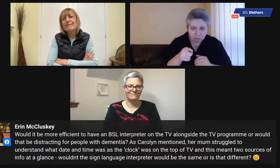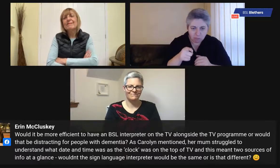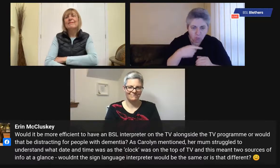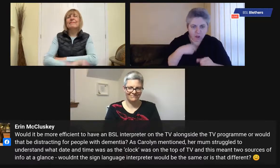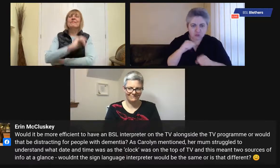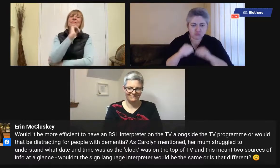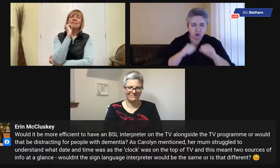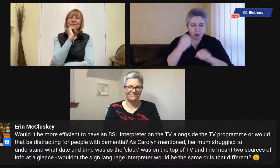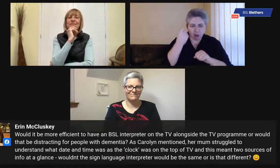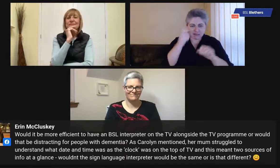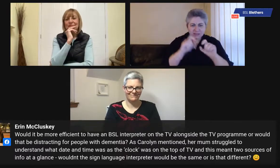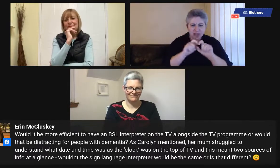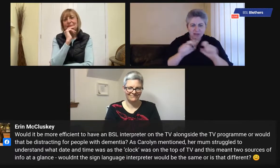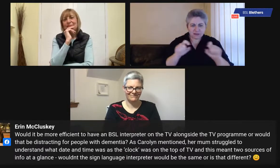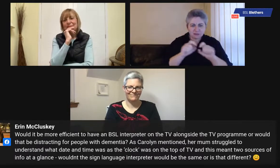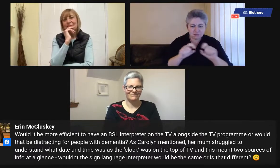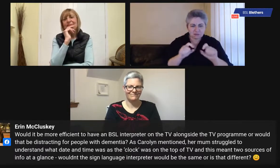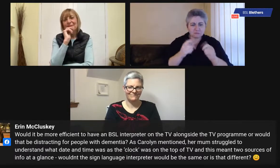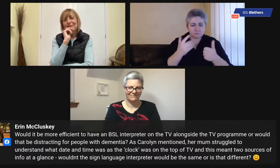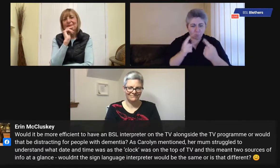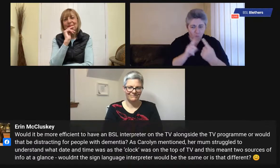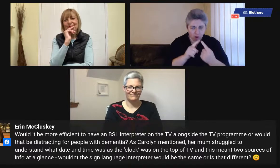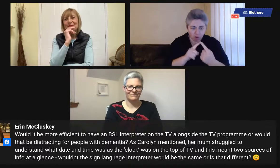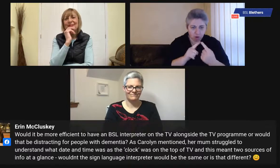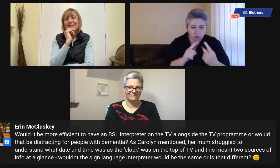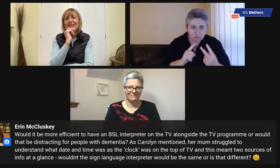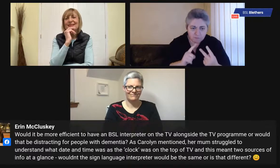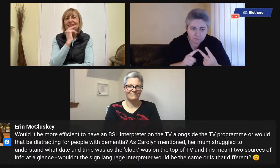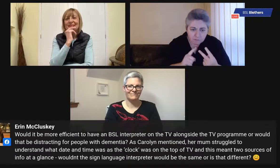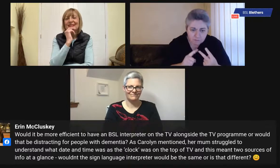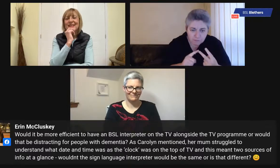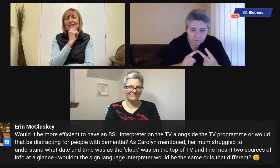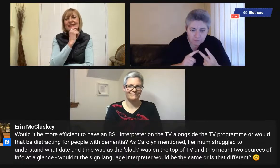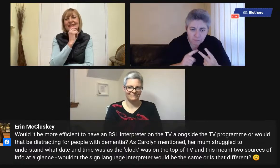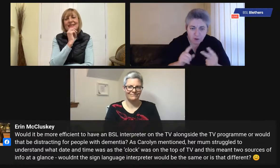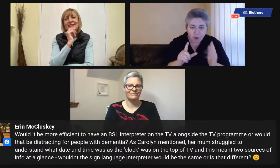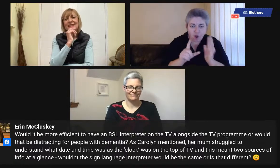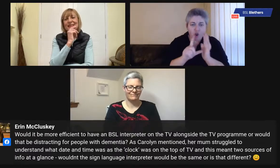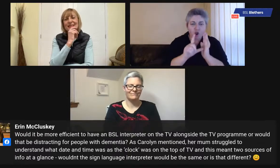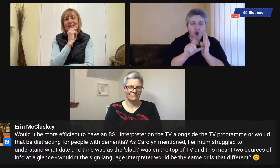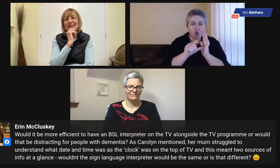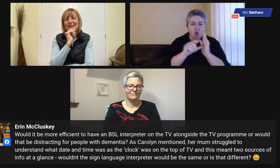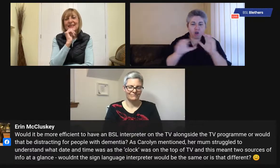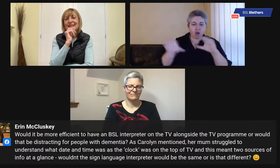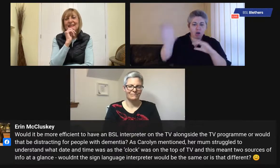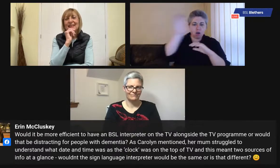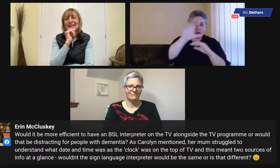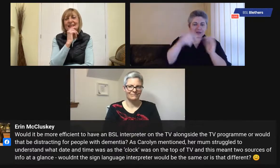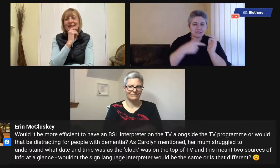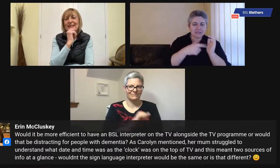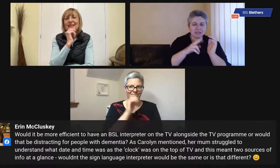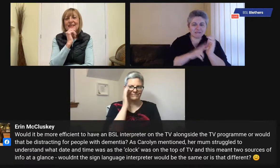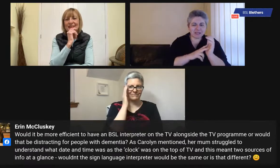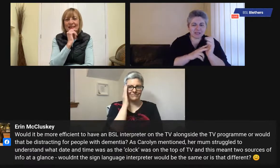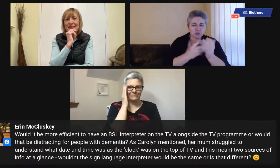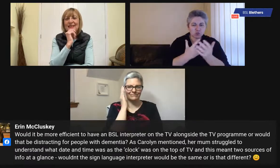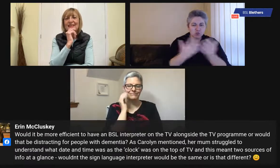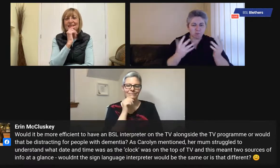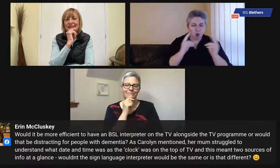mum struggled to understand the date and the time on the old clock on top of the TV. Was that because it was two different sources of